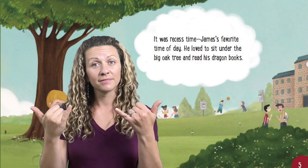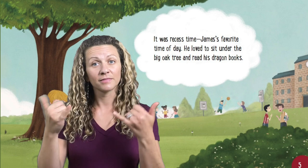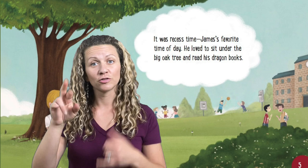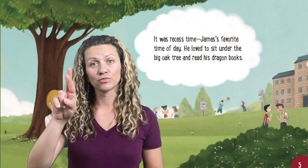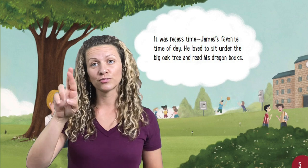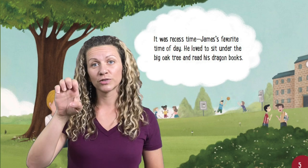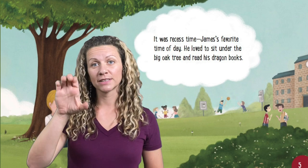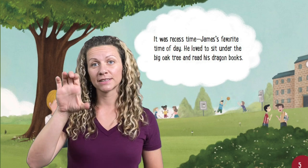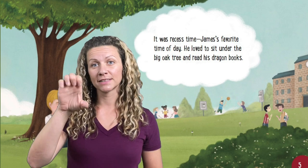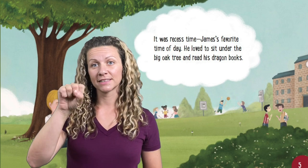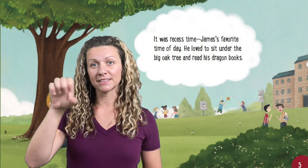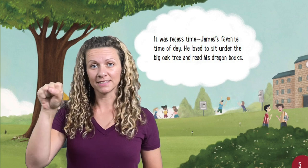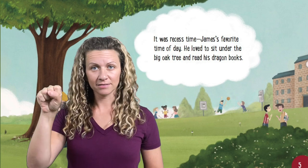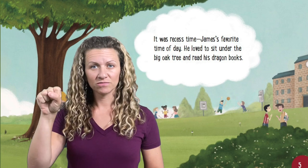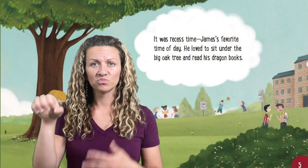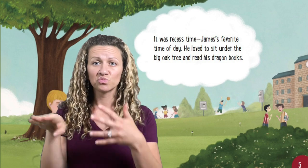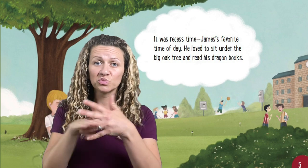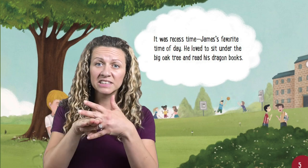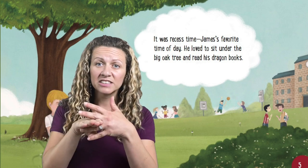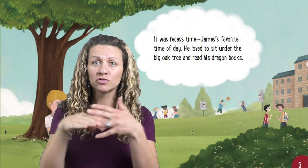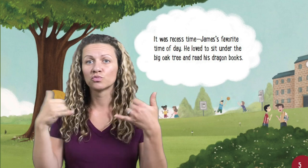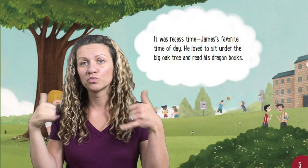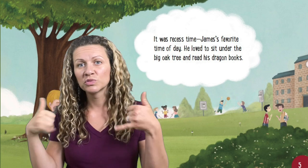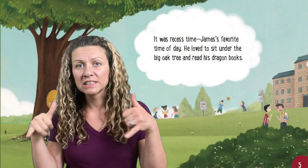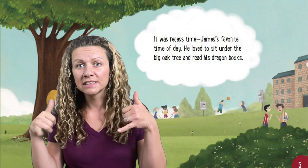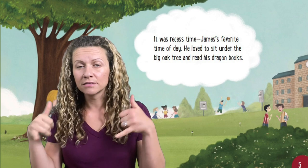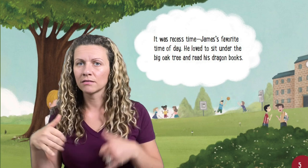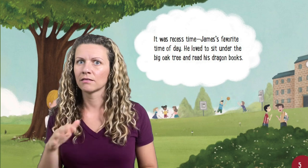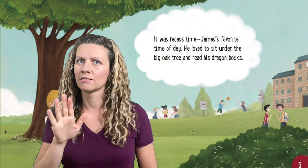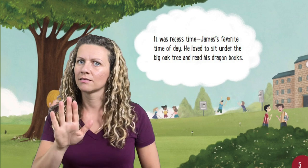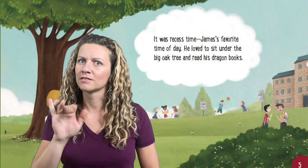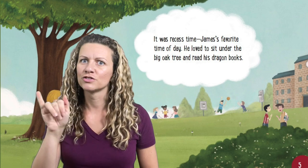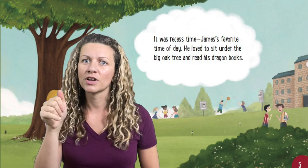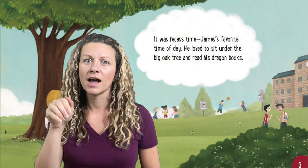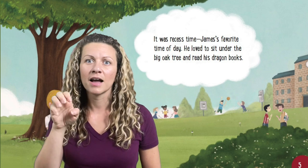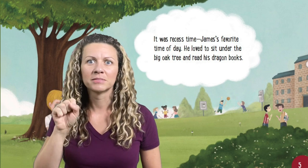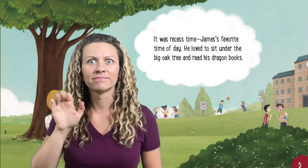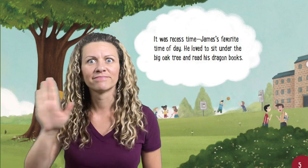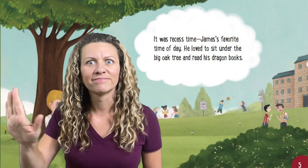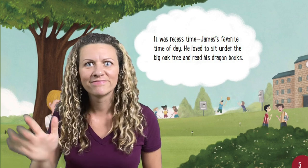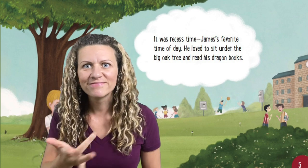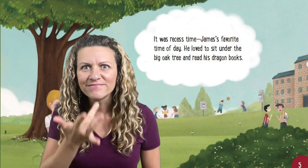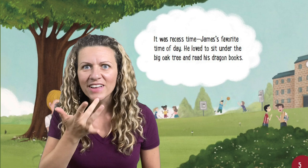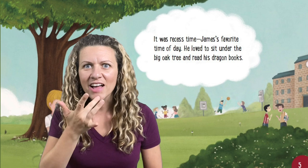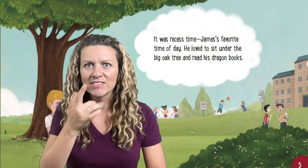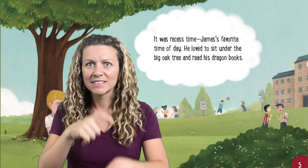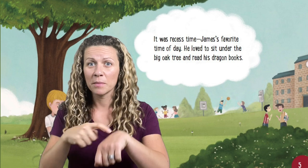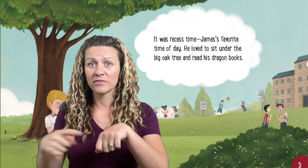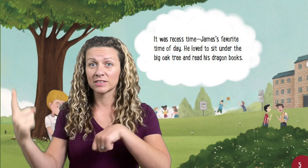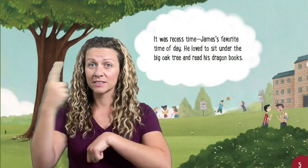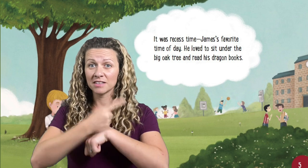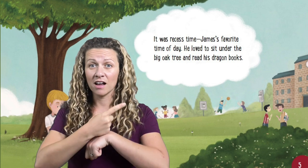It was recess time, James's favorite time of day.